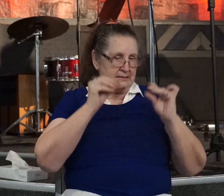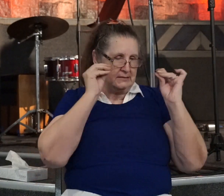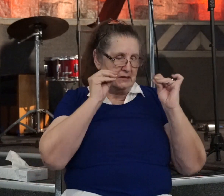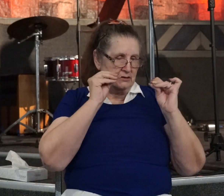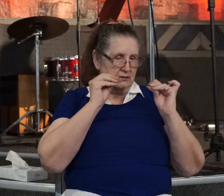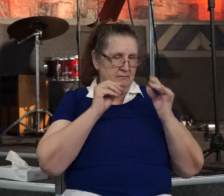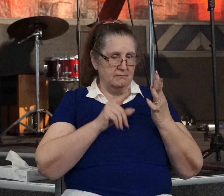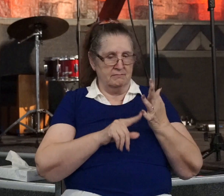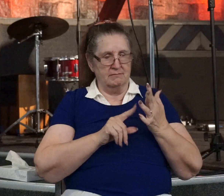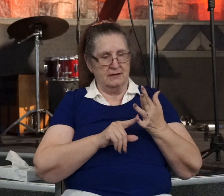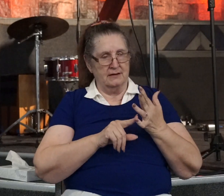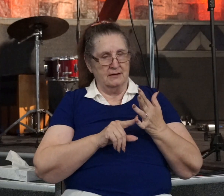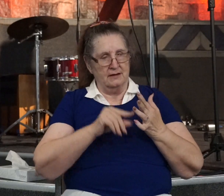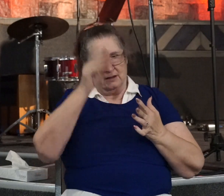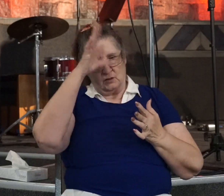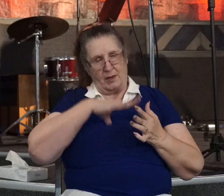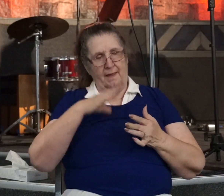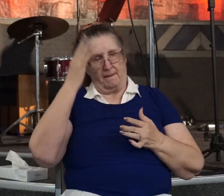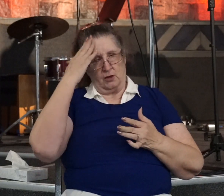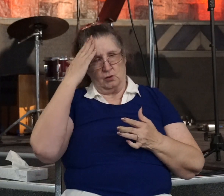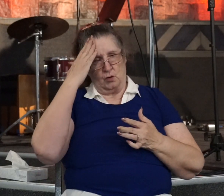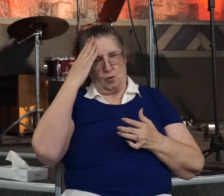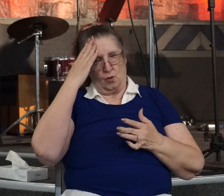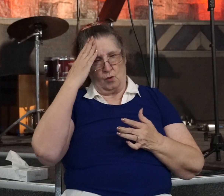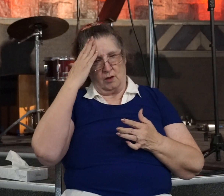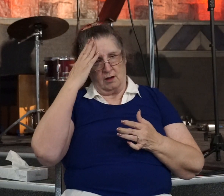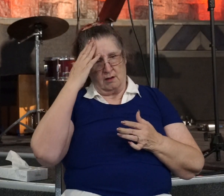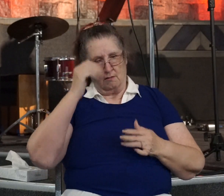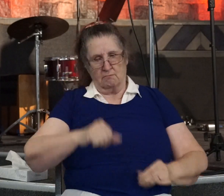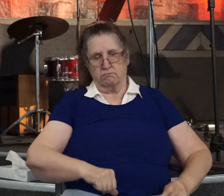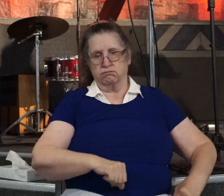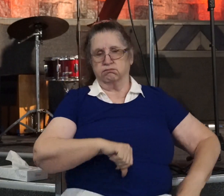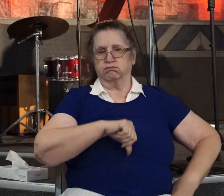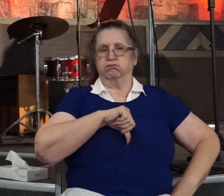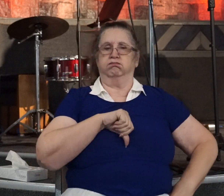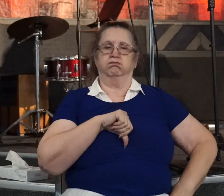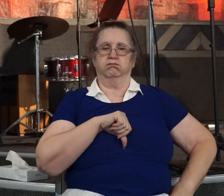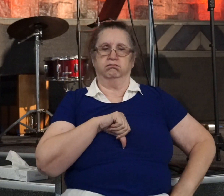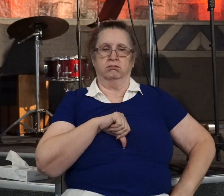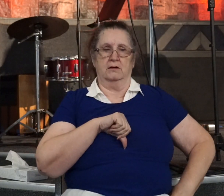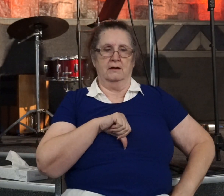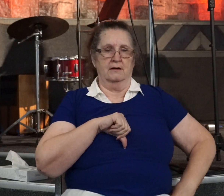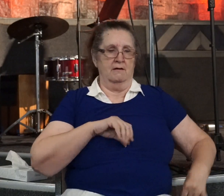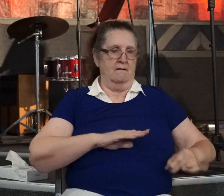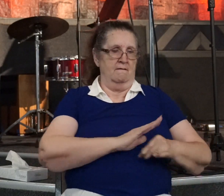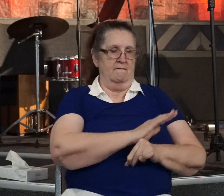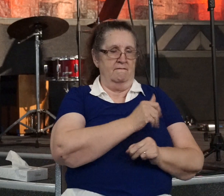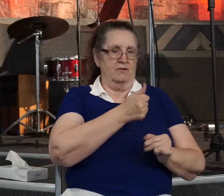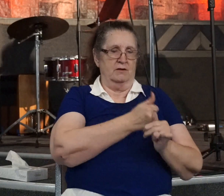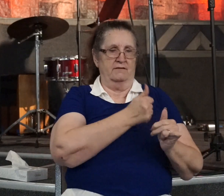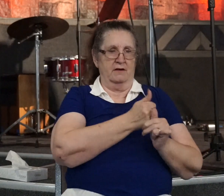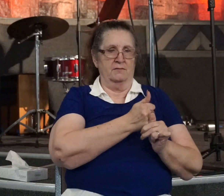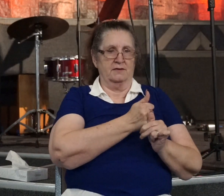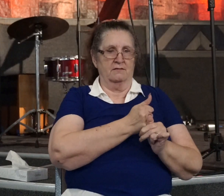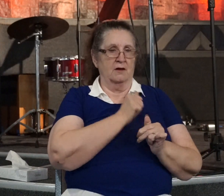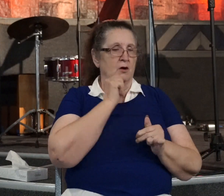man that knew it. He was full of pride. He was a vessel that was full of himself. And although we don't read of Saul